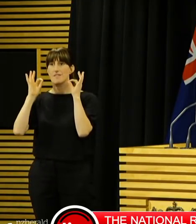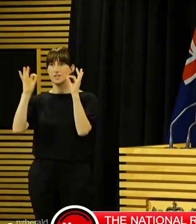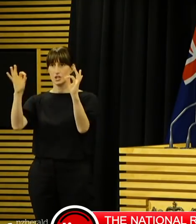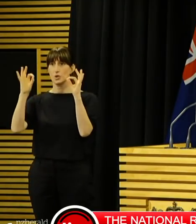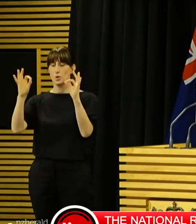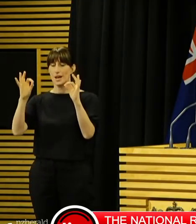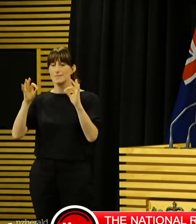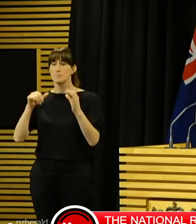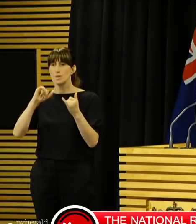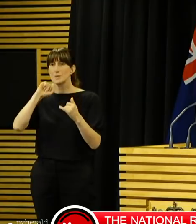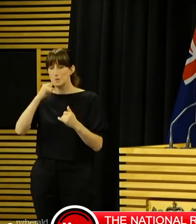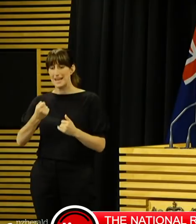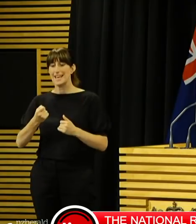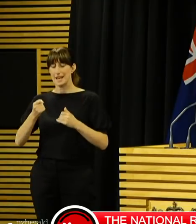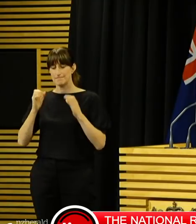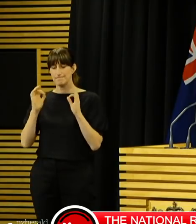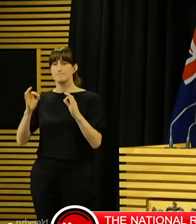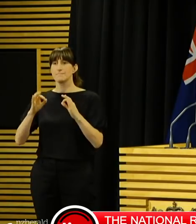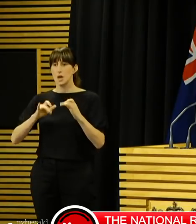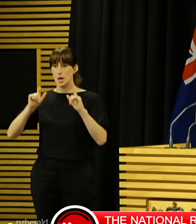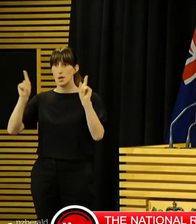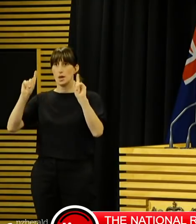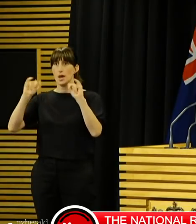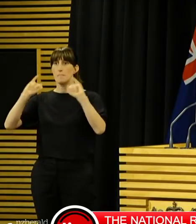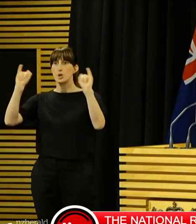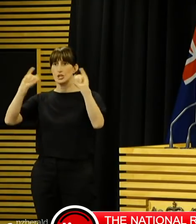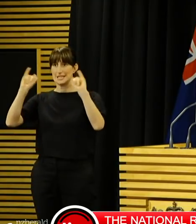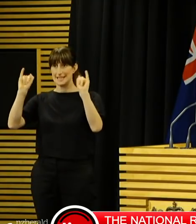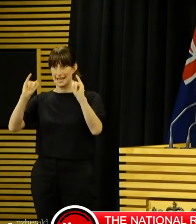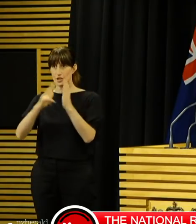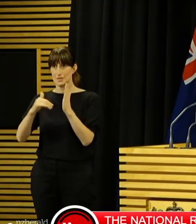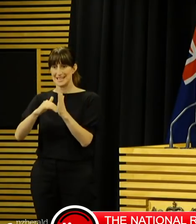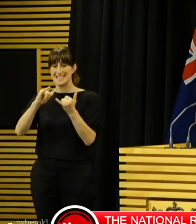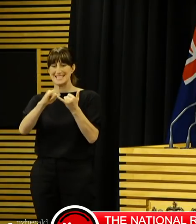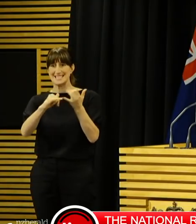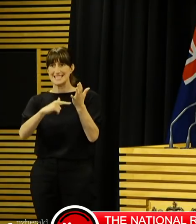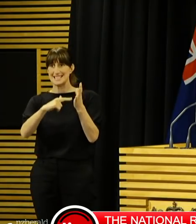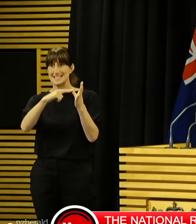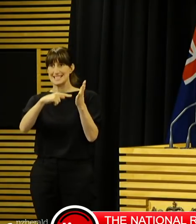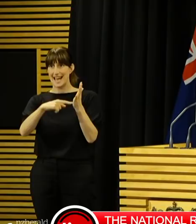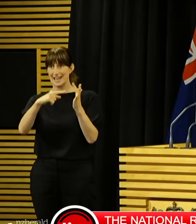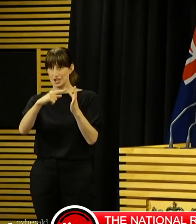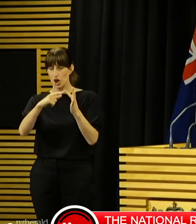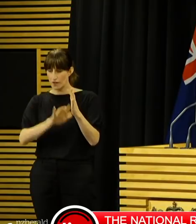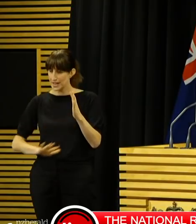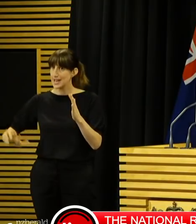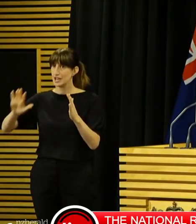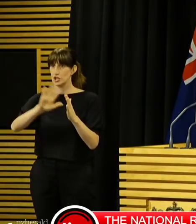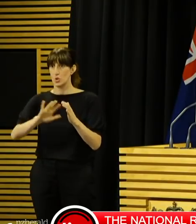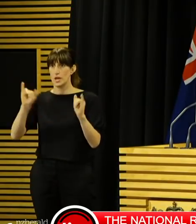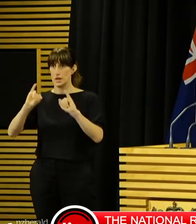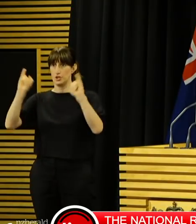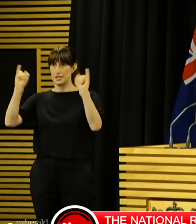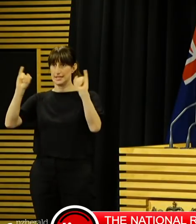This also includes noting the epidemic notice in the House today. A state of national emergency